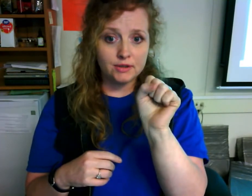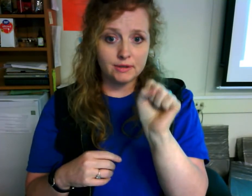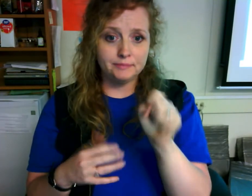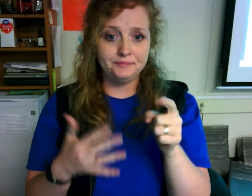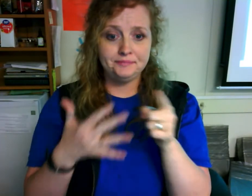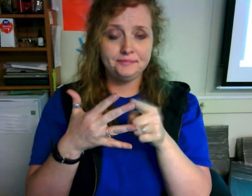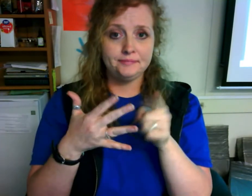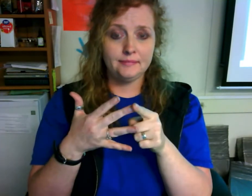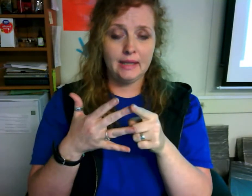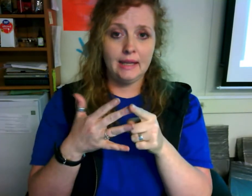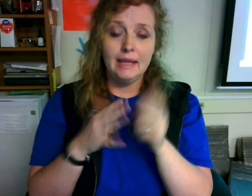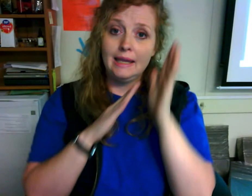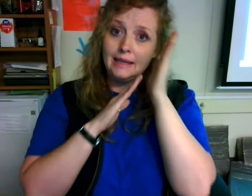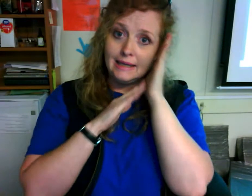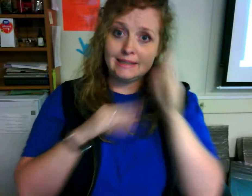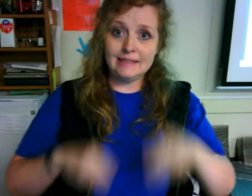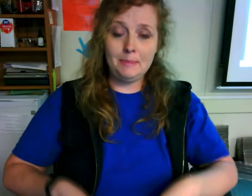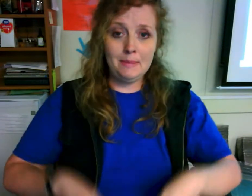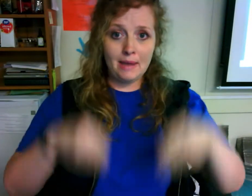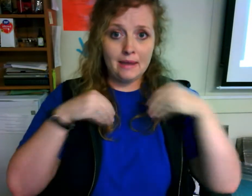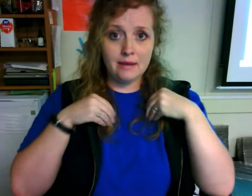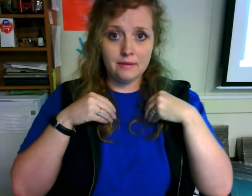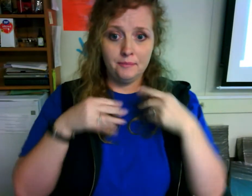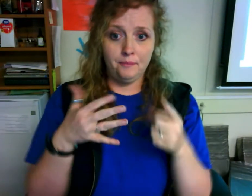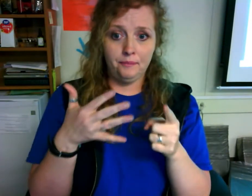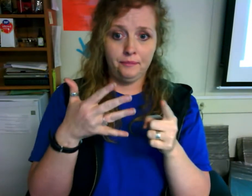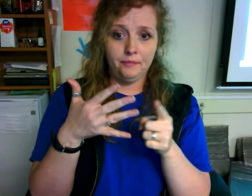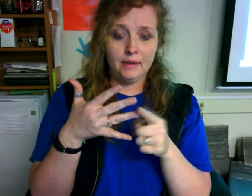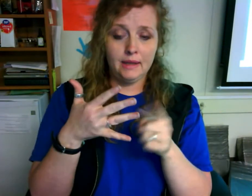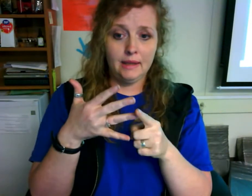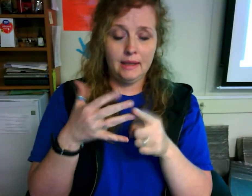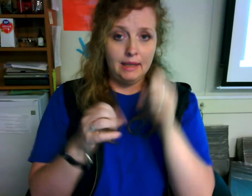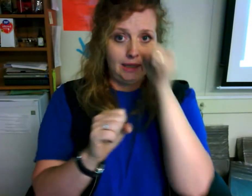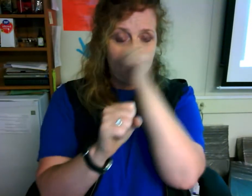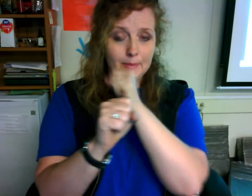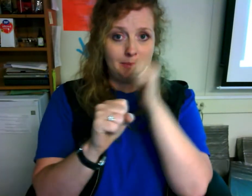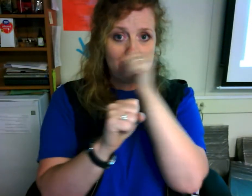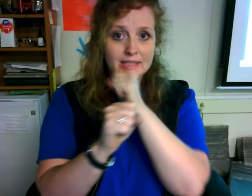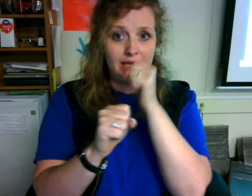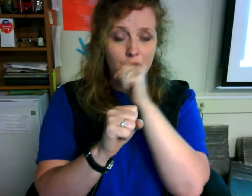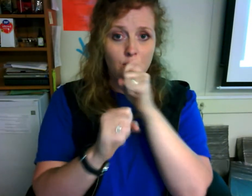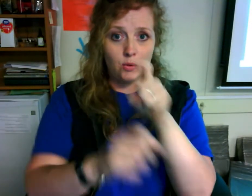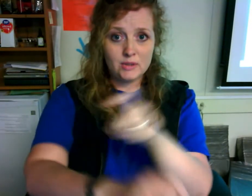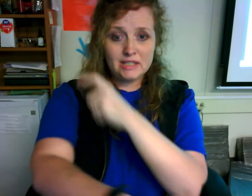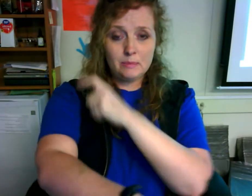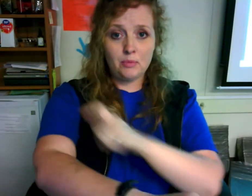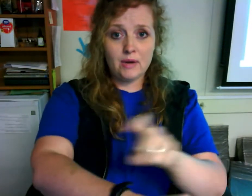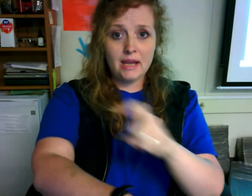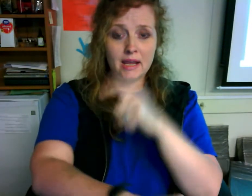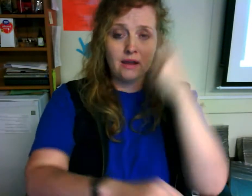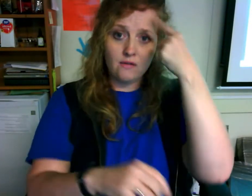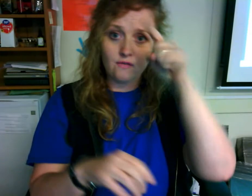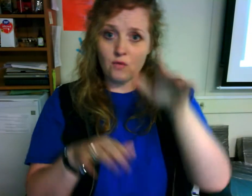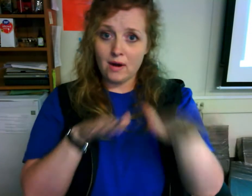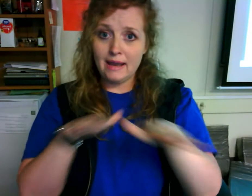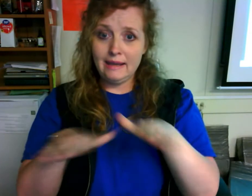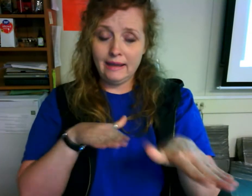a sleeping bag mosquito spray for hiking